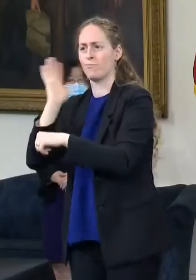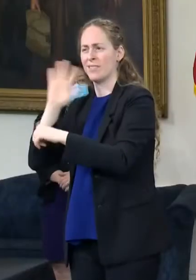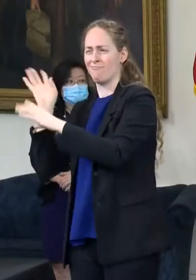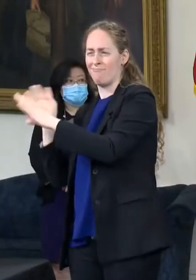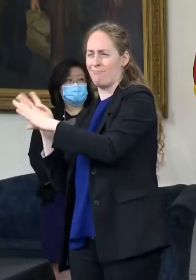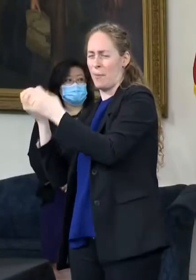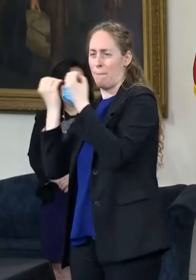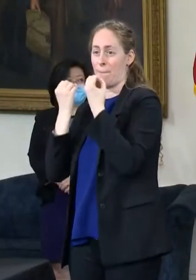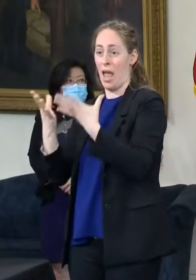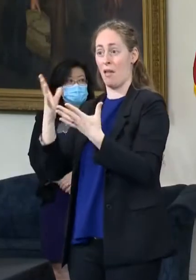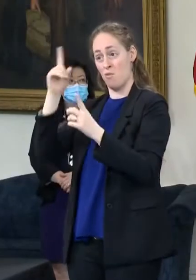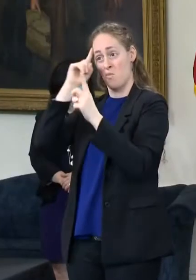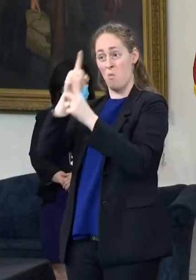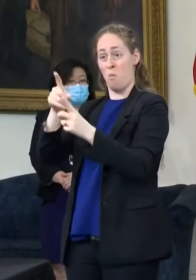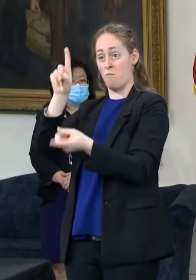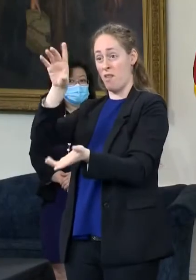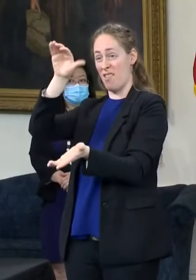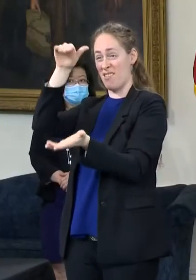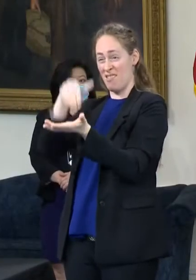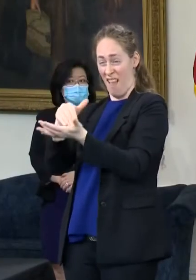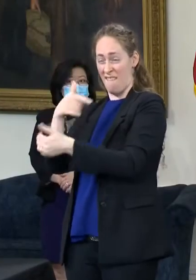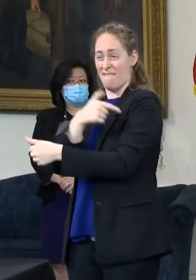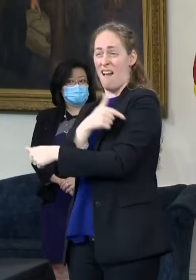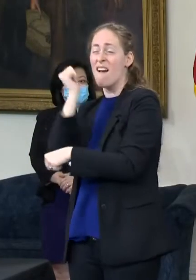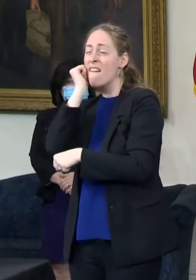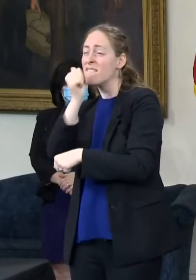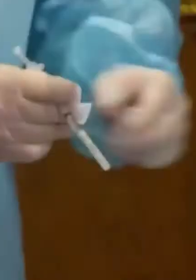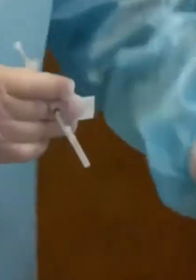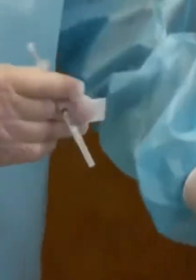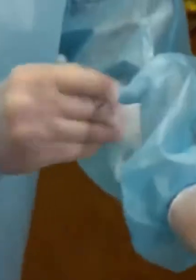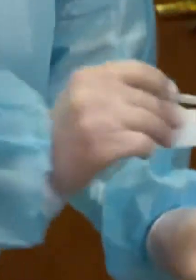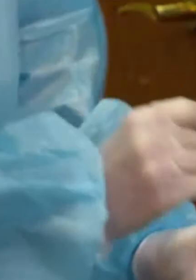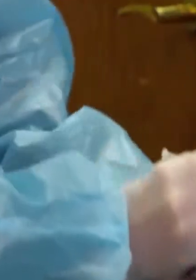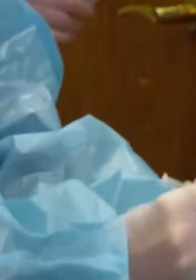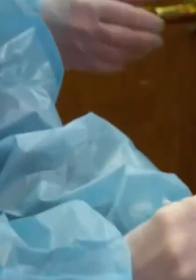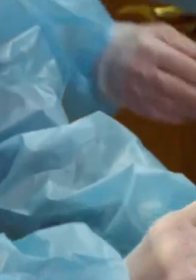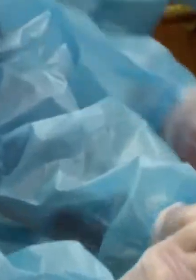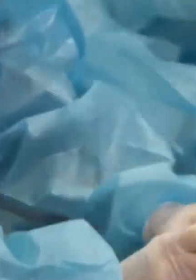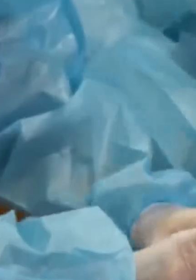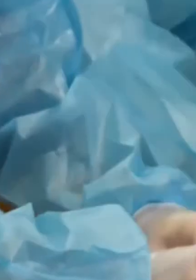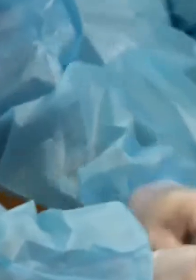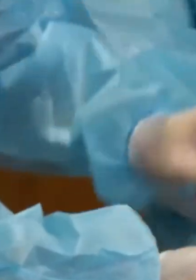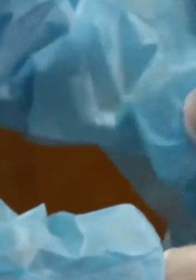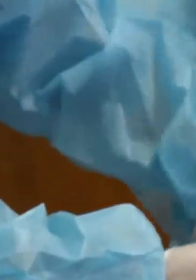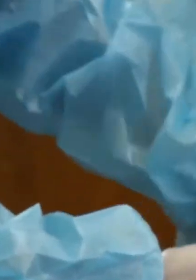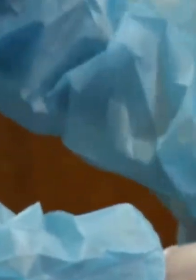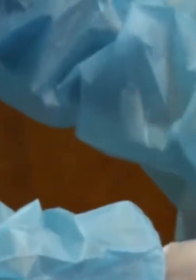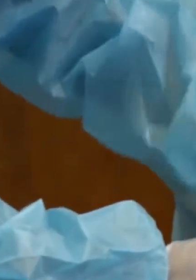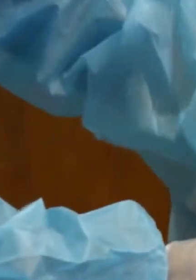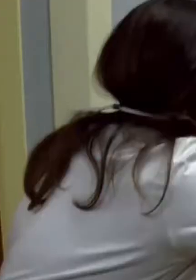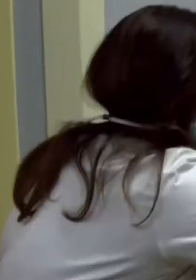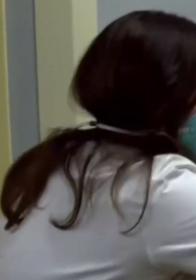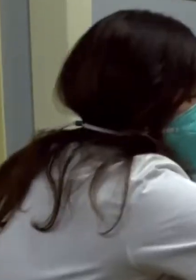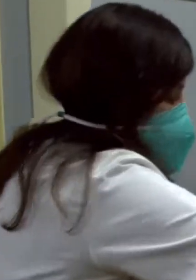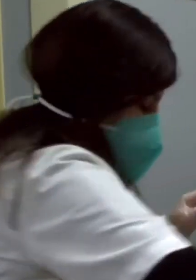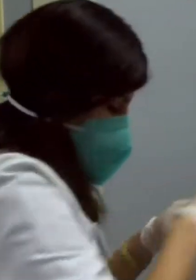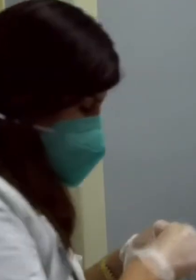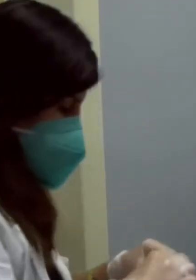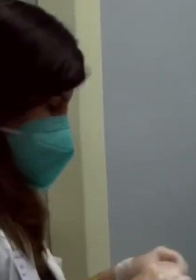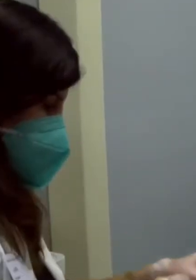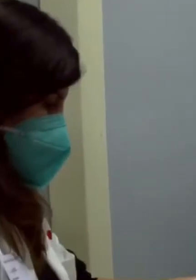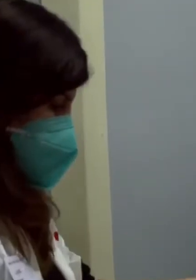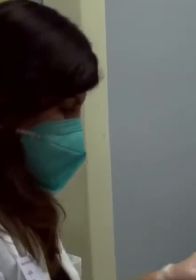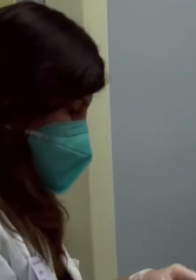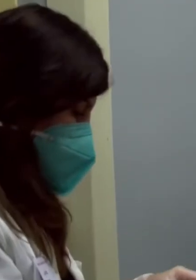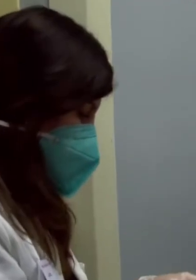state. We are fully prepared for an increased supply from the federal government. As Maryland prepares for an increase in vaccine availability, officials will be